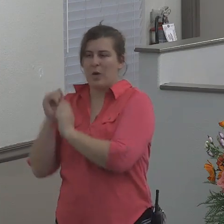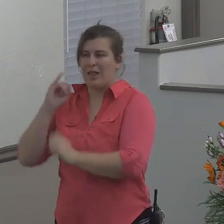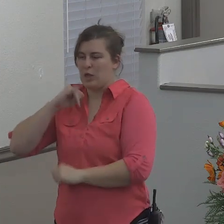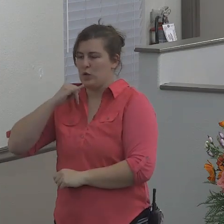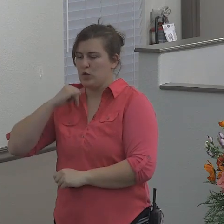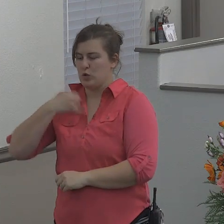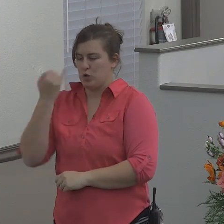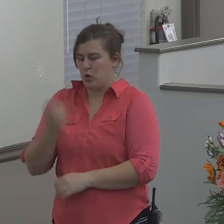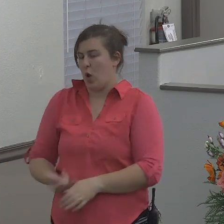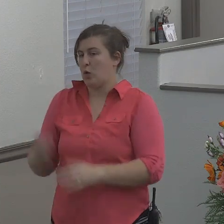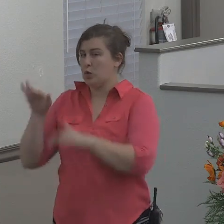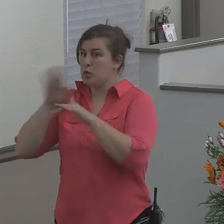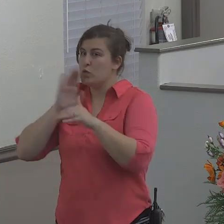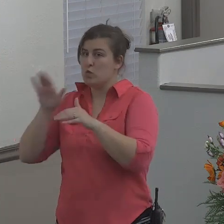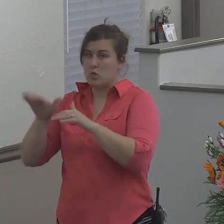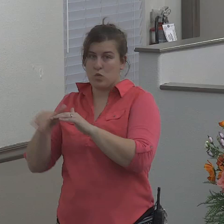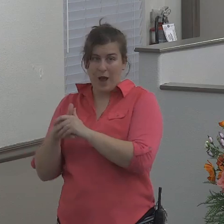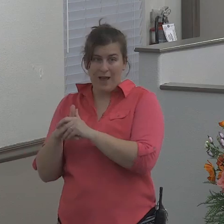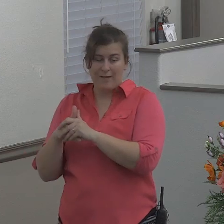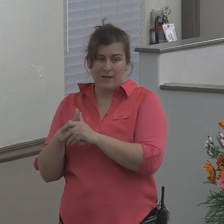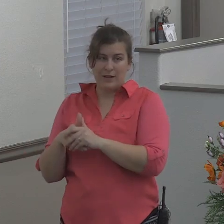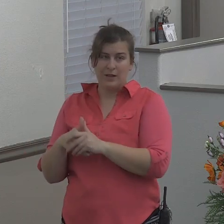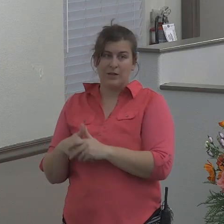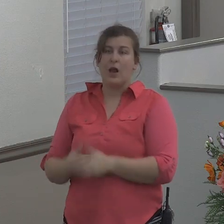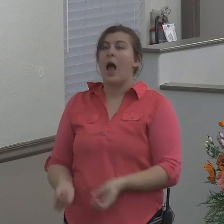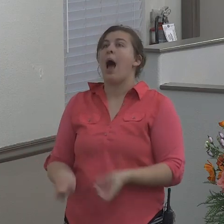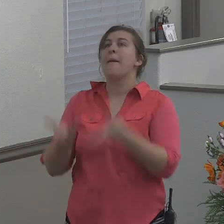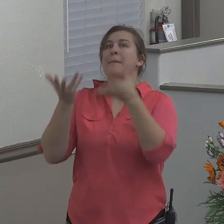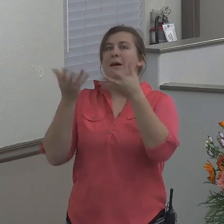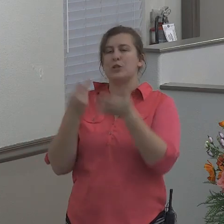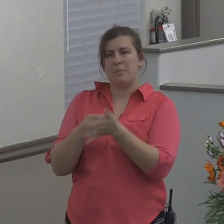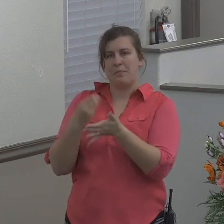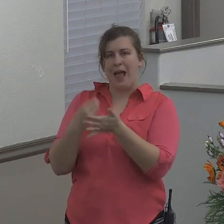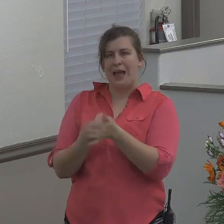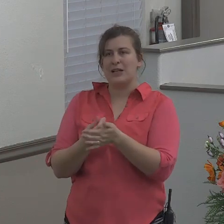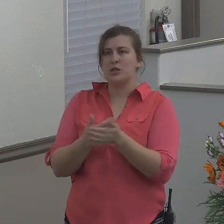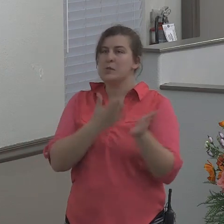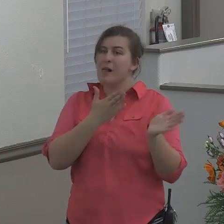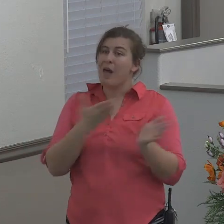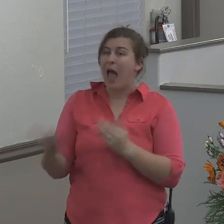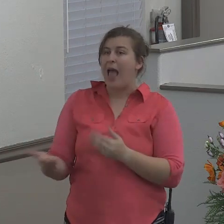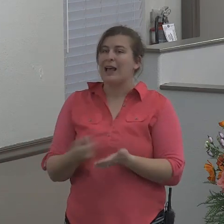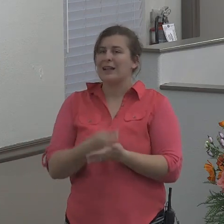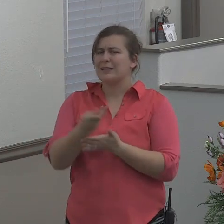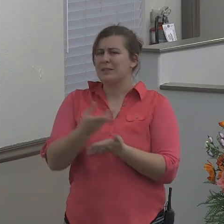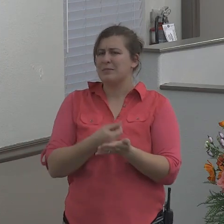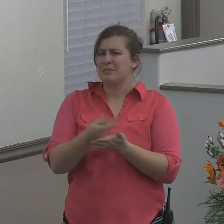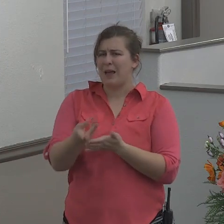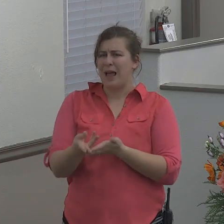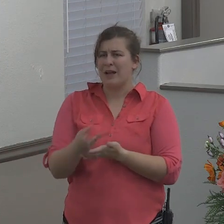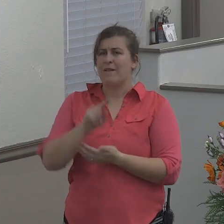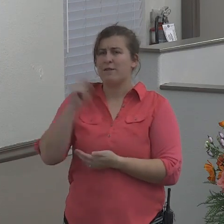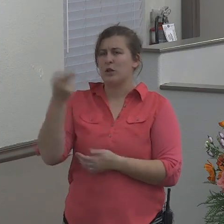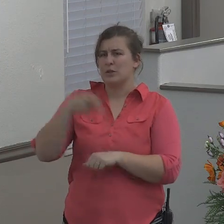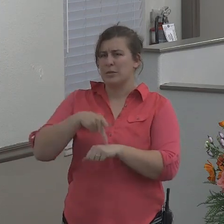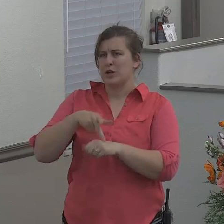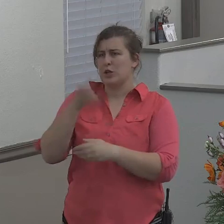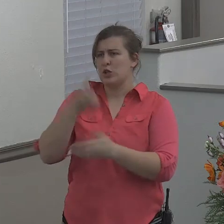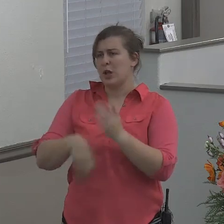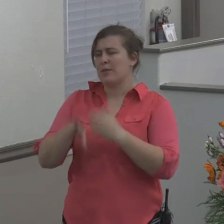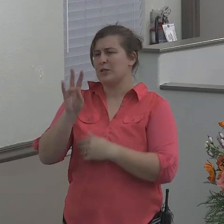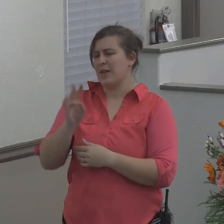over how much money she was planning to spend in Tarsus. 1 Peter chapter 3 verse 7 says,